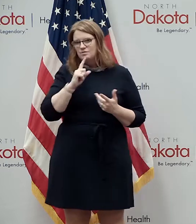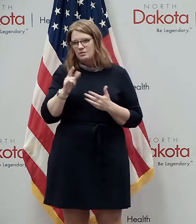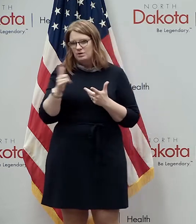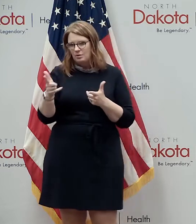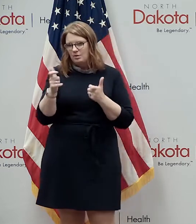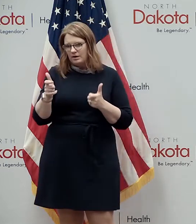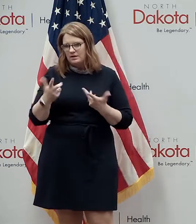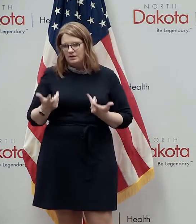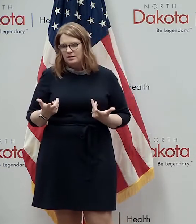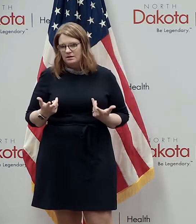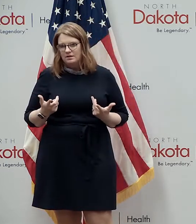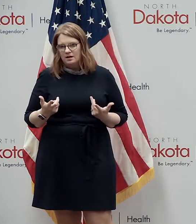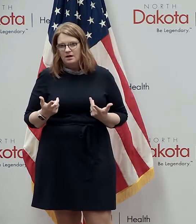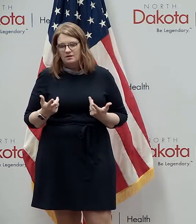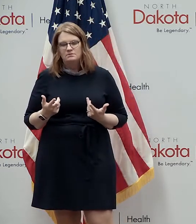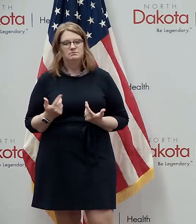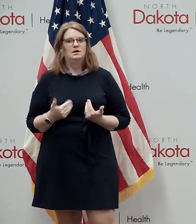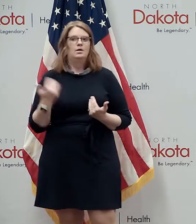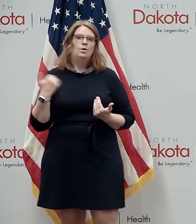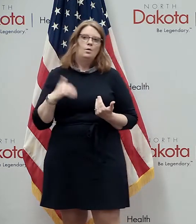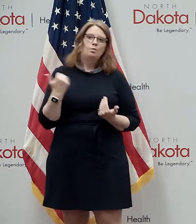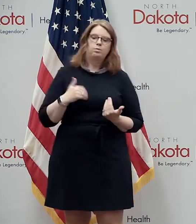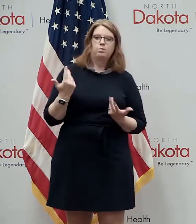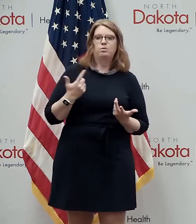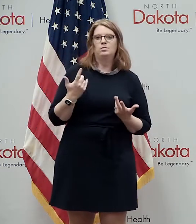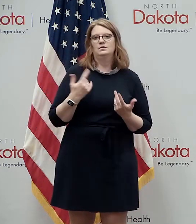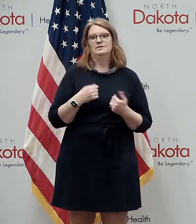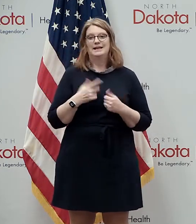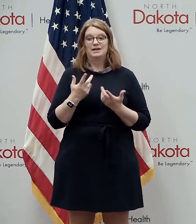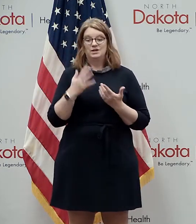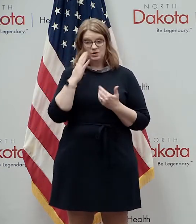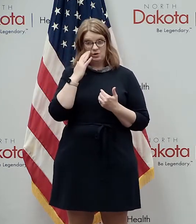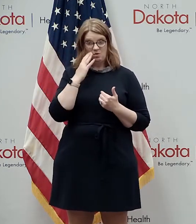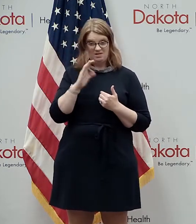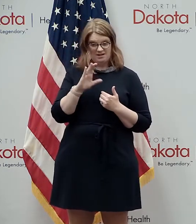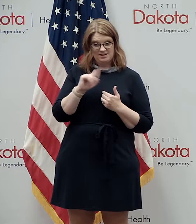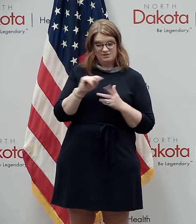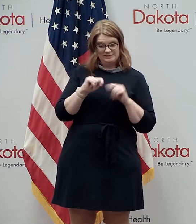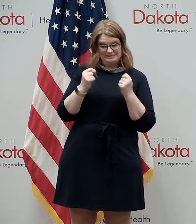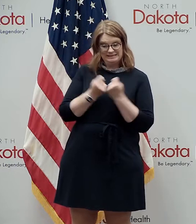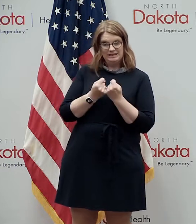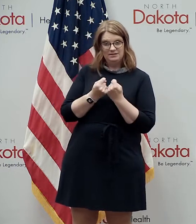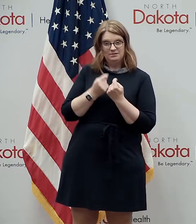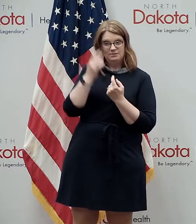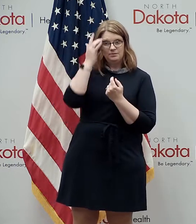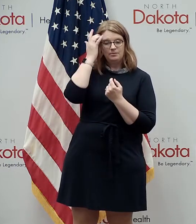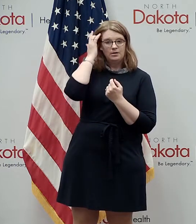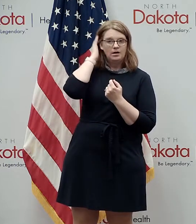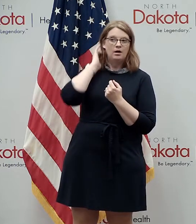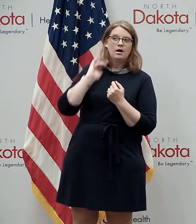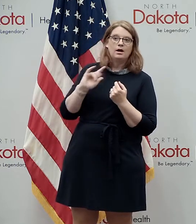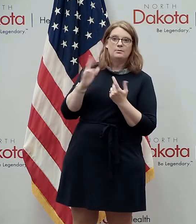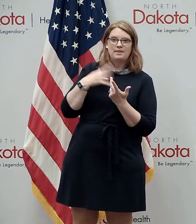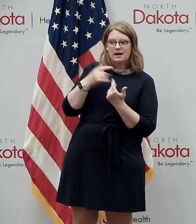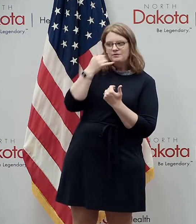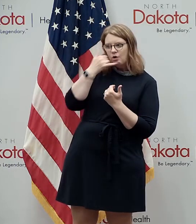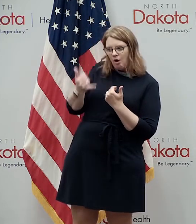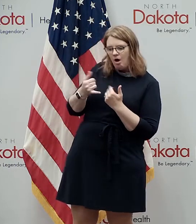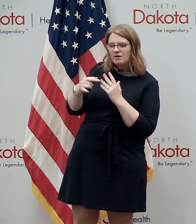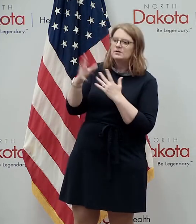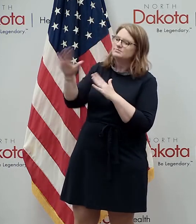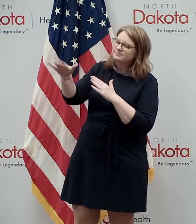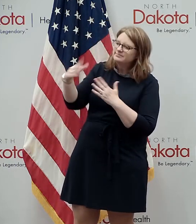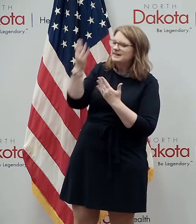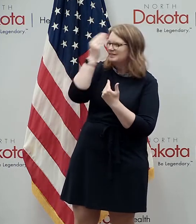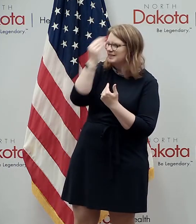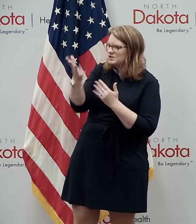was consuming uh some of our scarce contact tracing uh capability uh was doing the